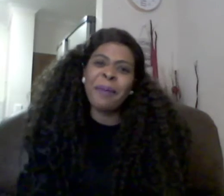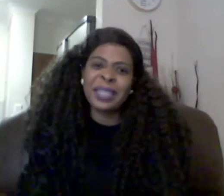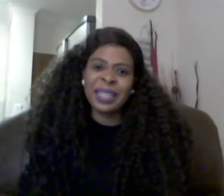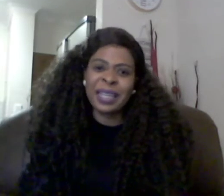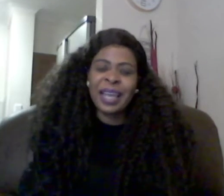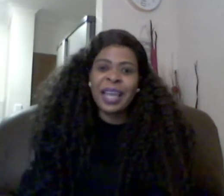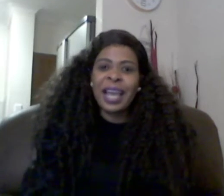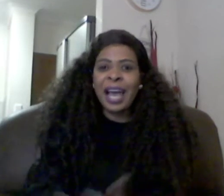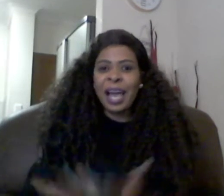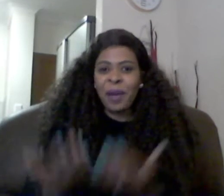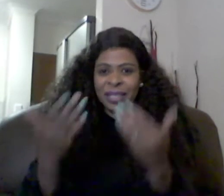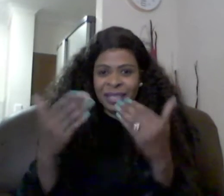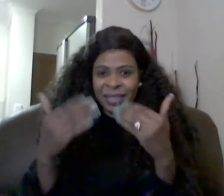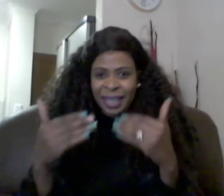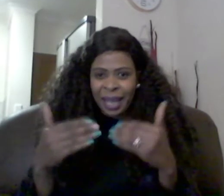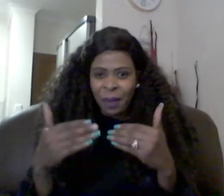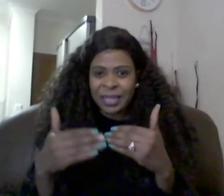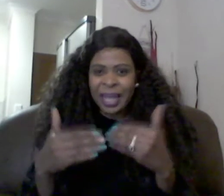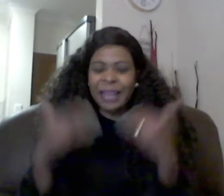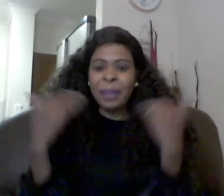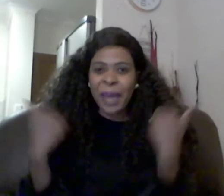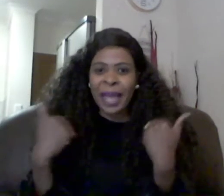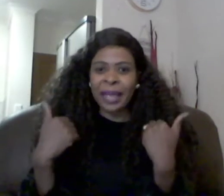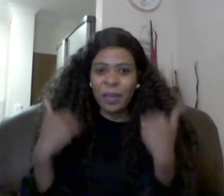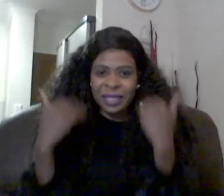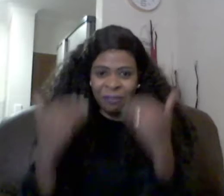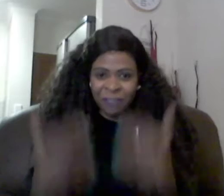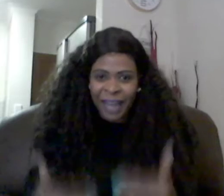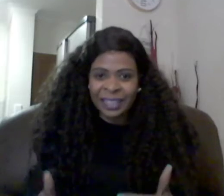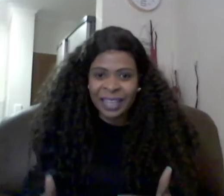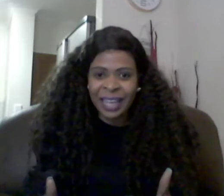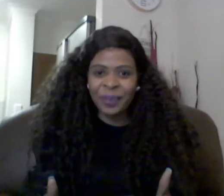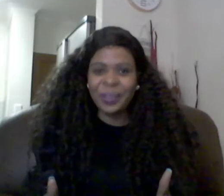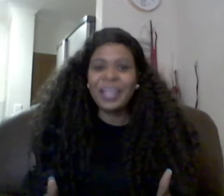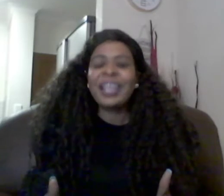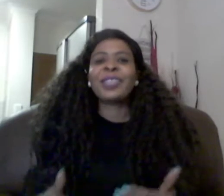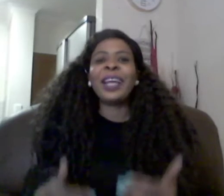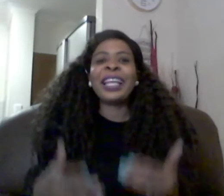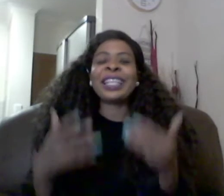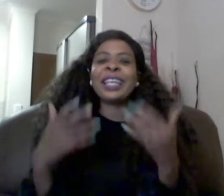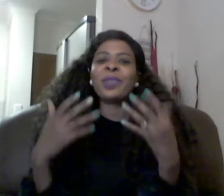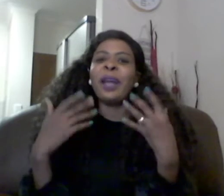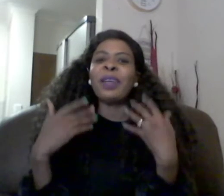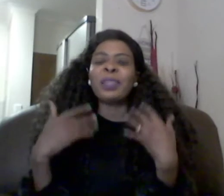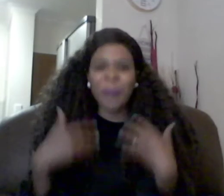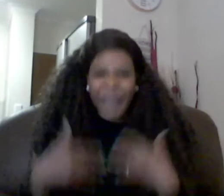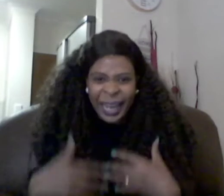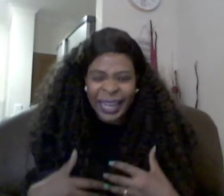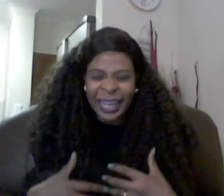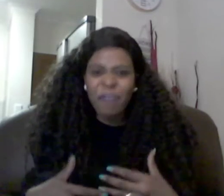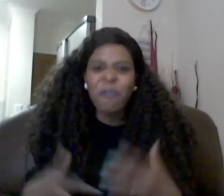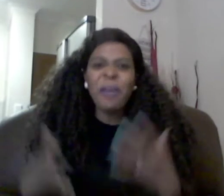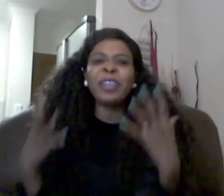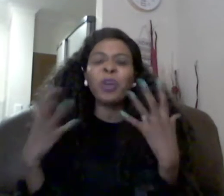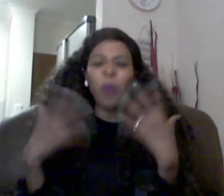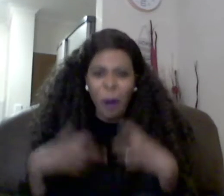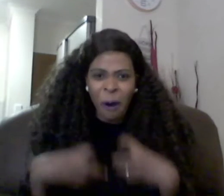meeting i i was i was at the back he was in front hallelujah so he says when i was praying he felt god